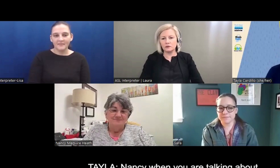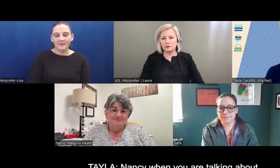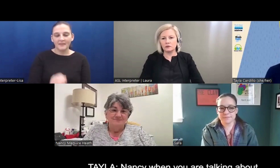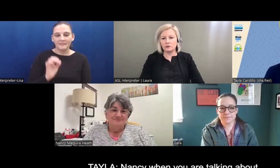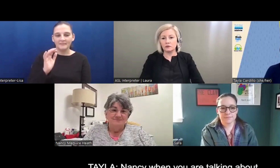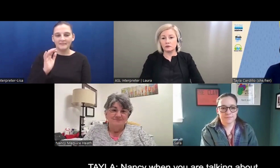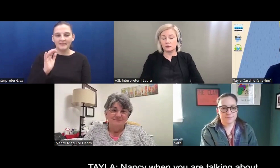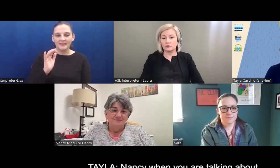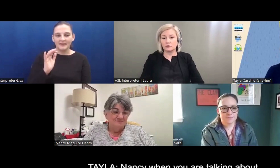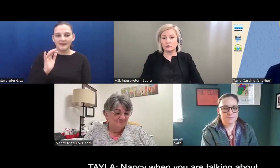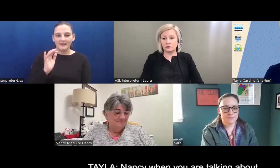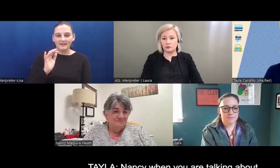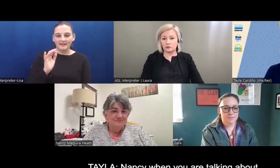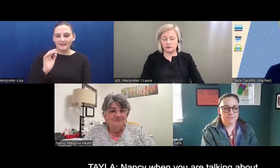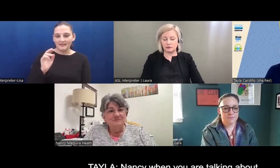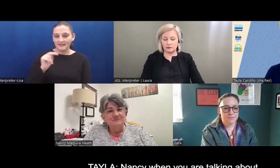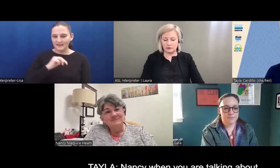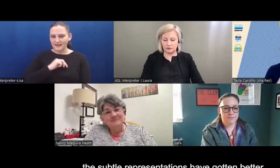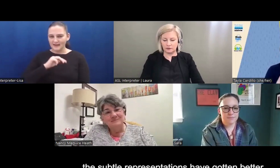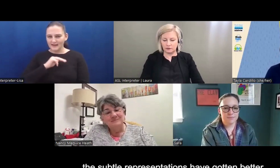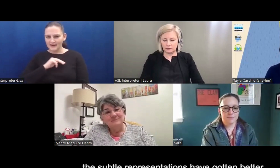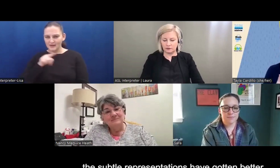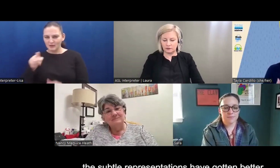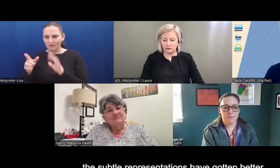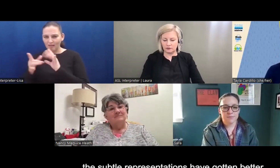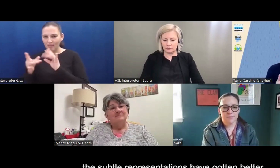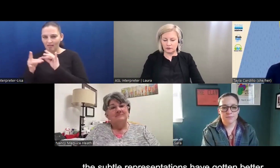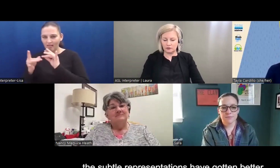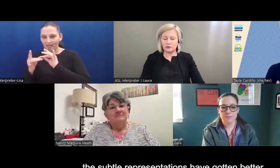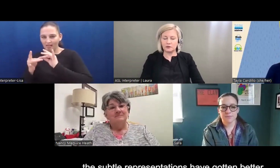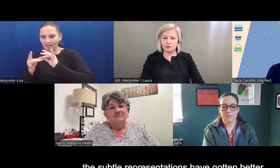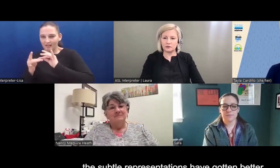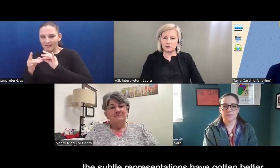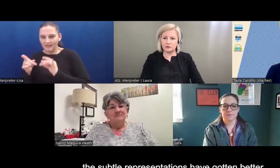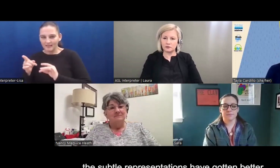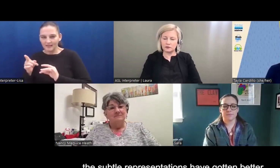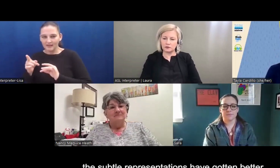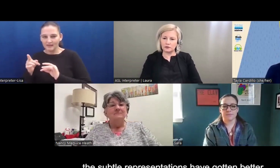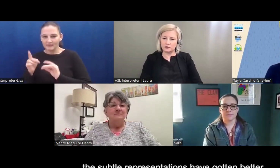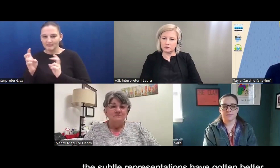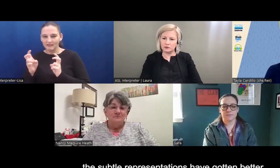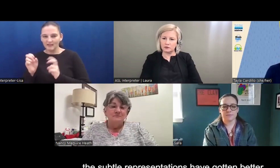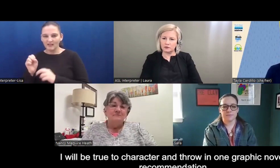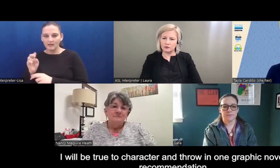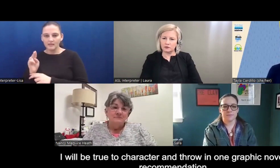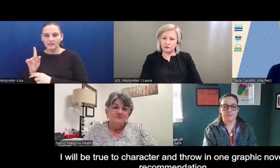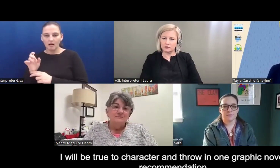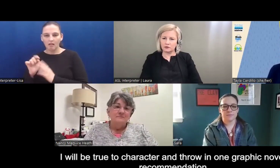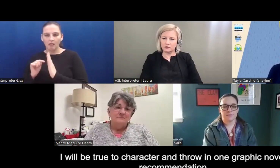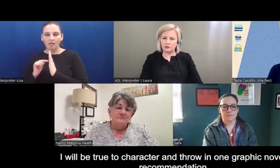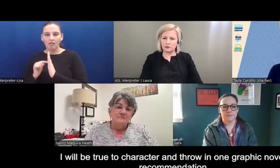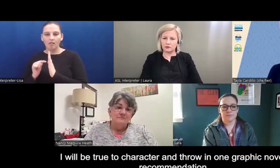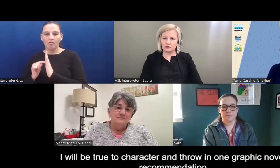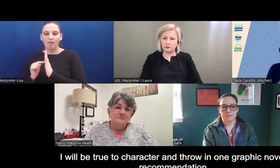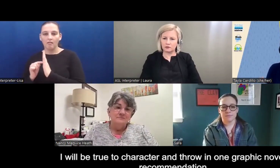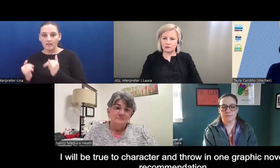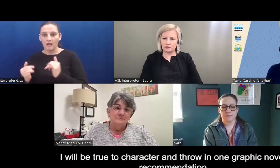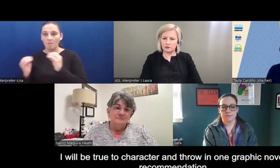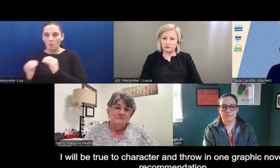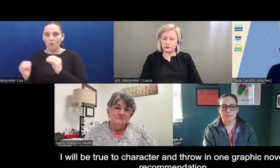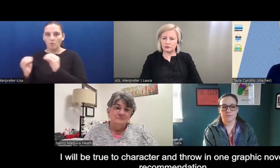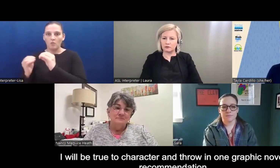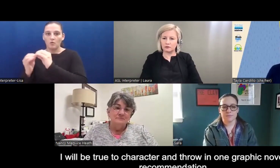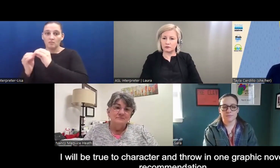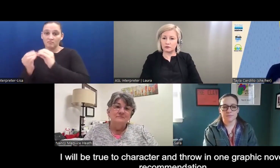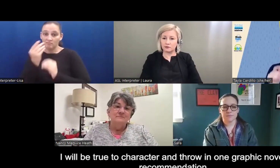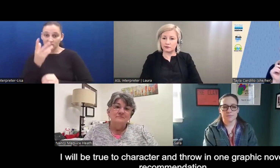If I could, Nancy, when you were talking about how kind of this, like, subtle representation has gotten better and better, I'm going to be